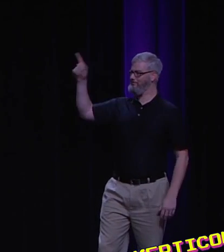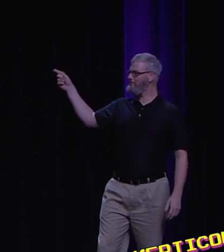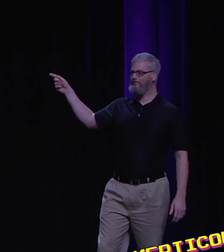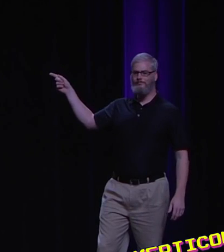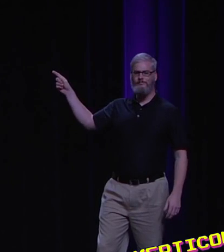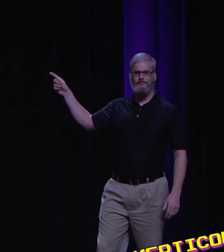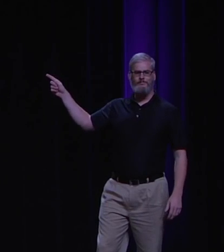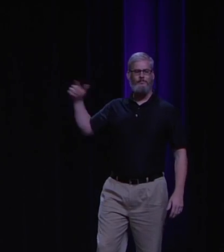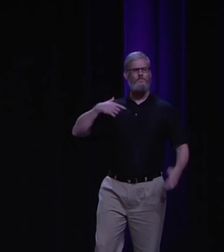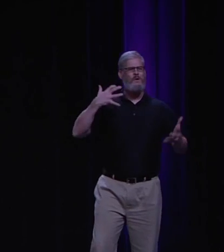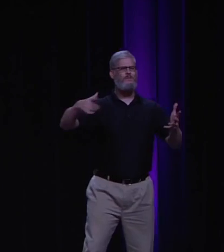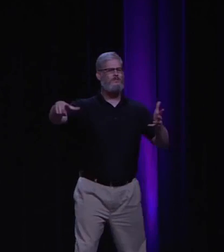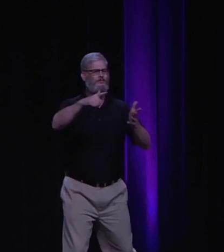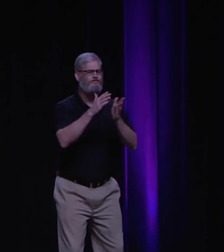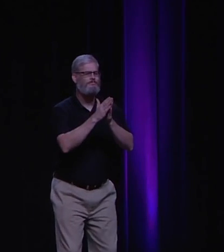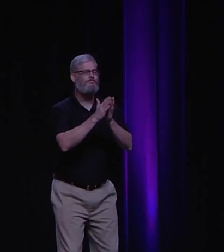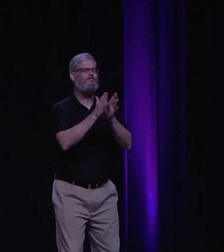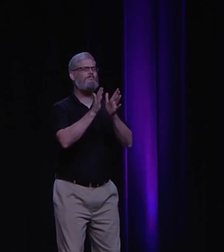So this is a key slide in my speech, this is important.